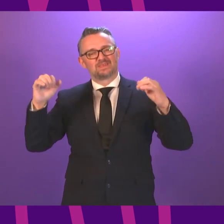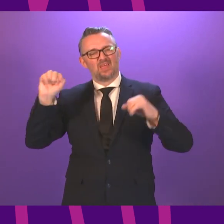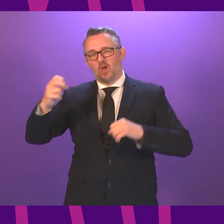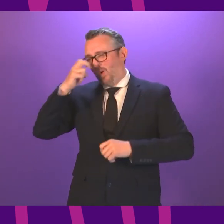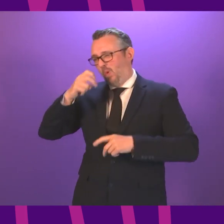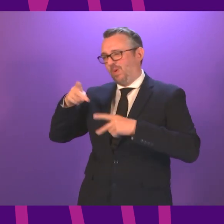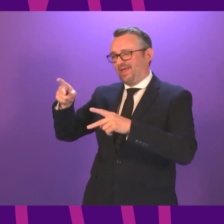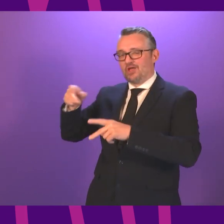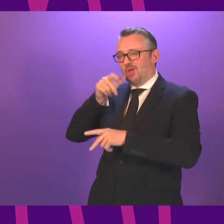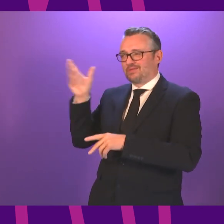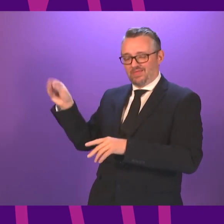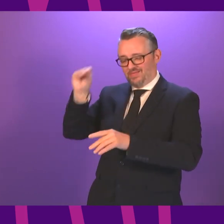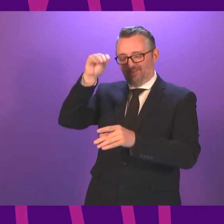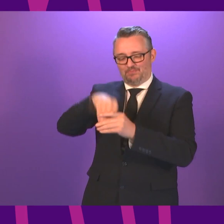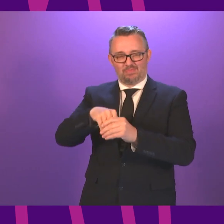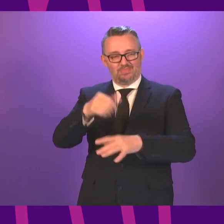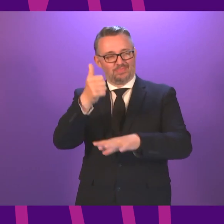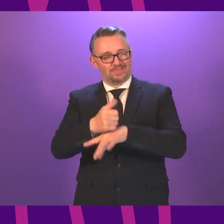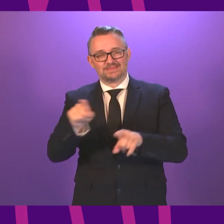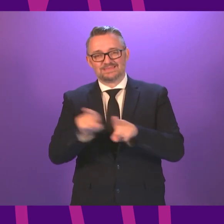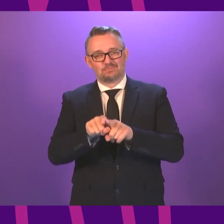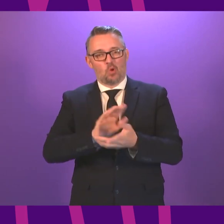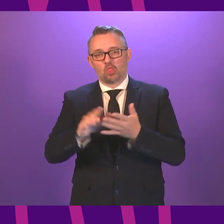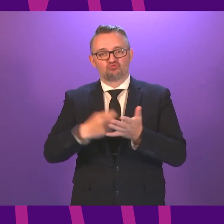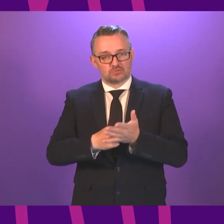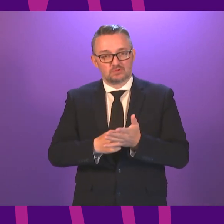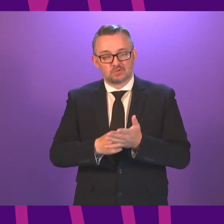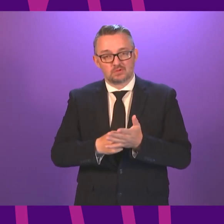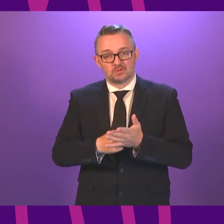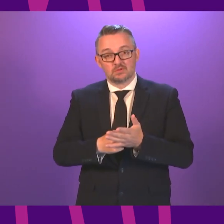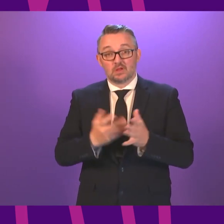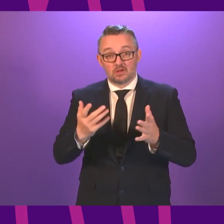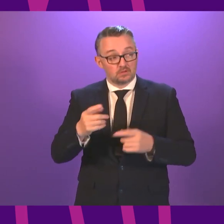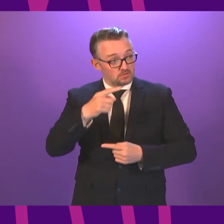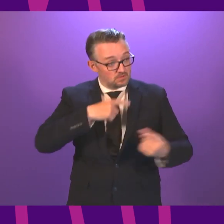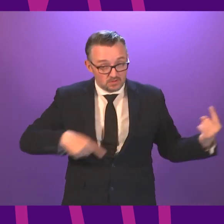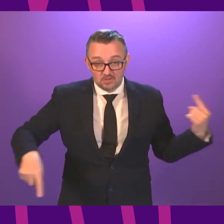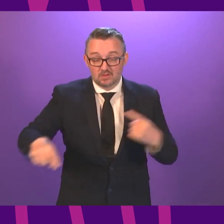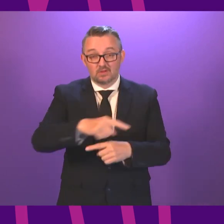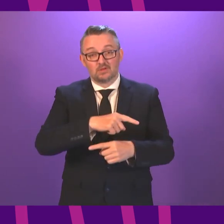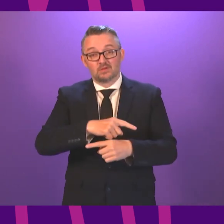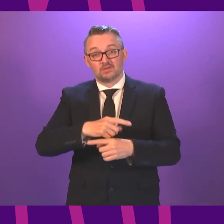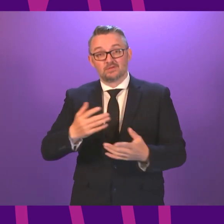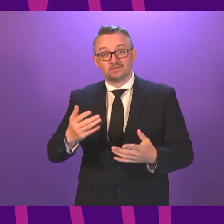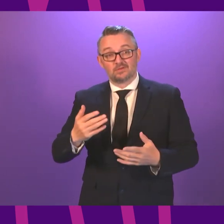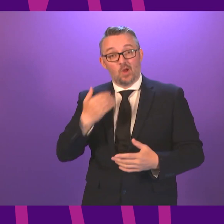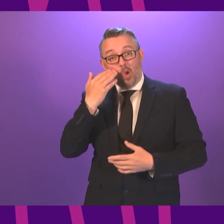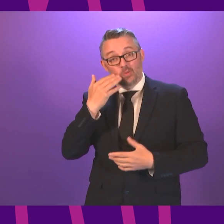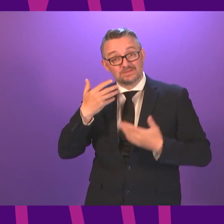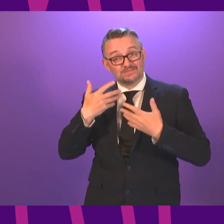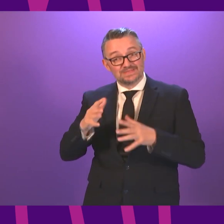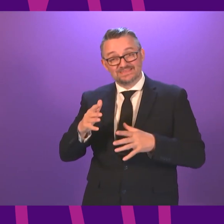simply be transplanted here to Holyrood. Now, we may not always have lived up to that,